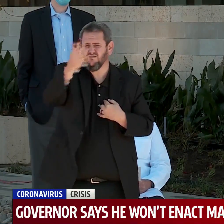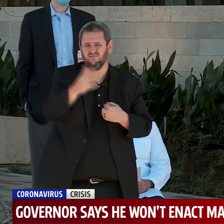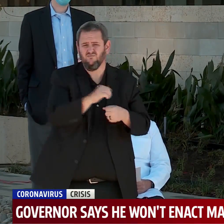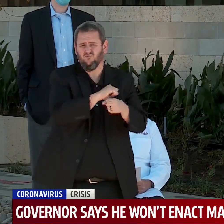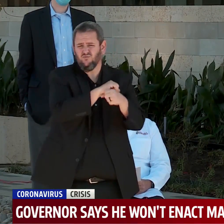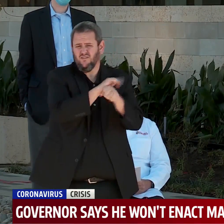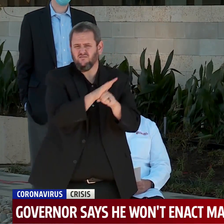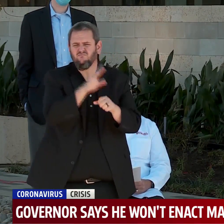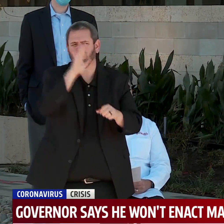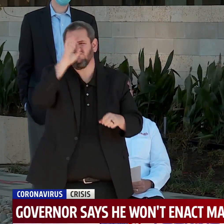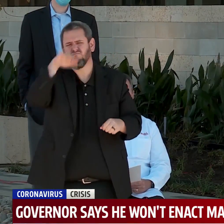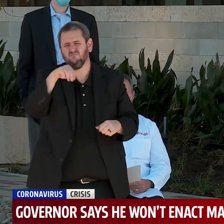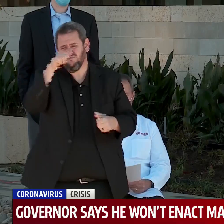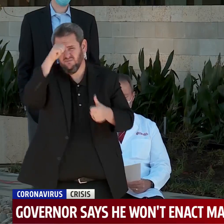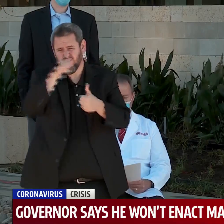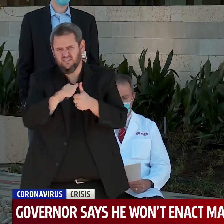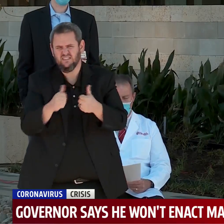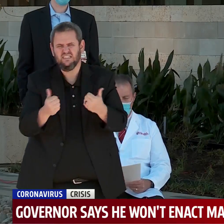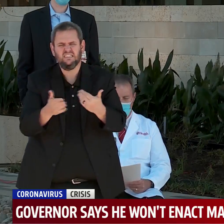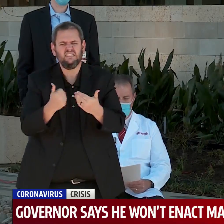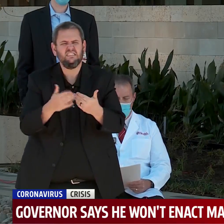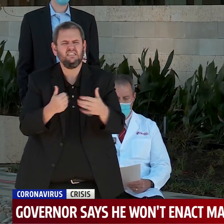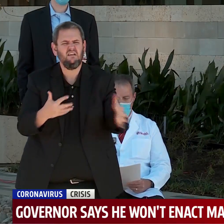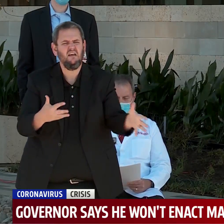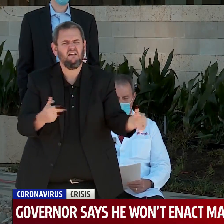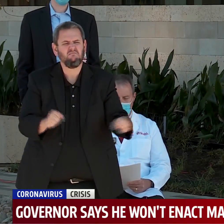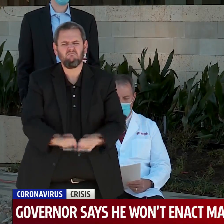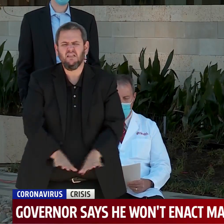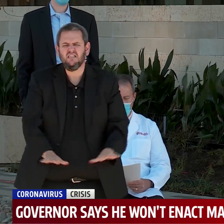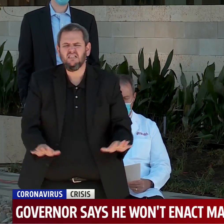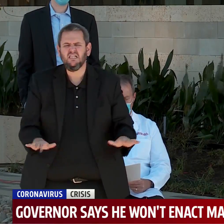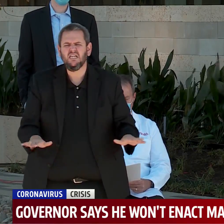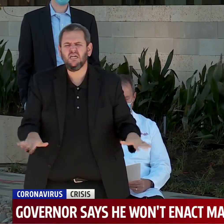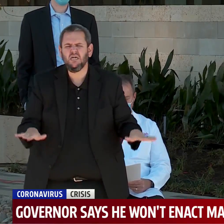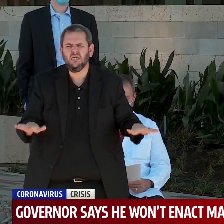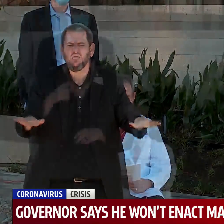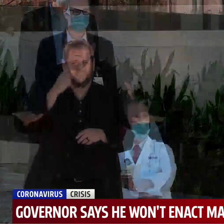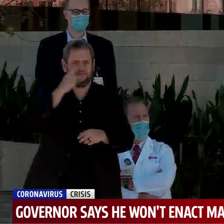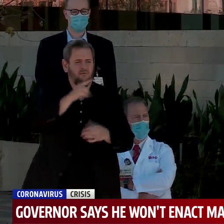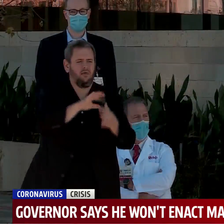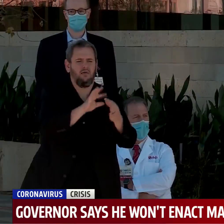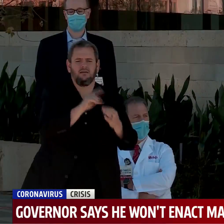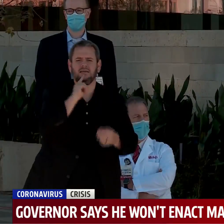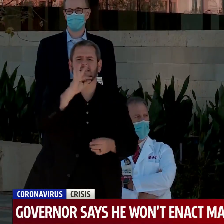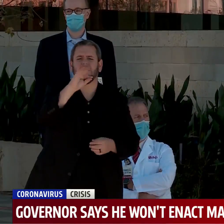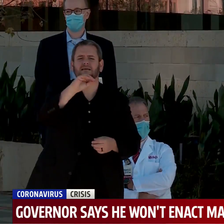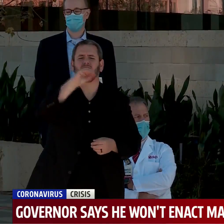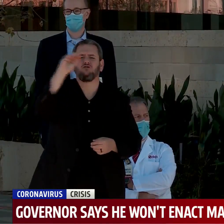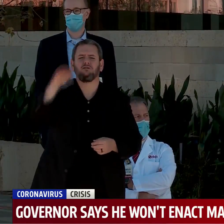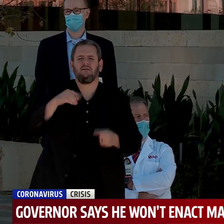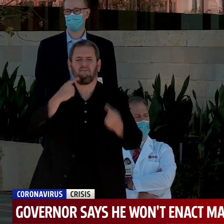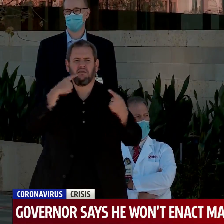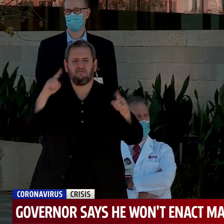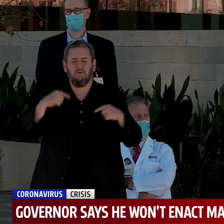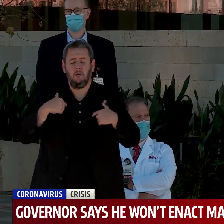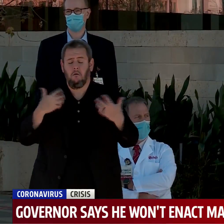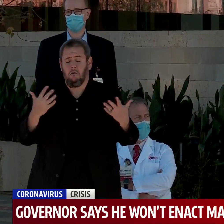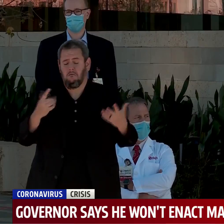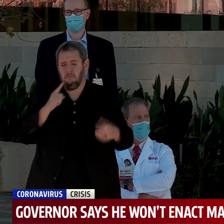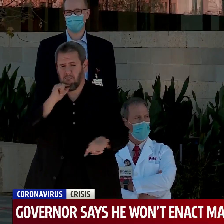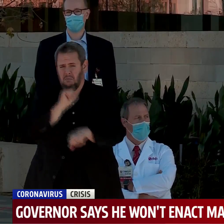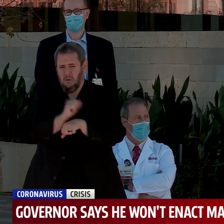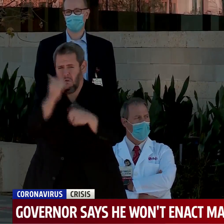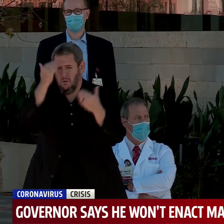vaccine. It will first be issued to health care workers and at-risk populations probably in December, saying public health